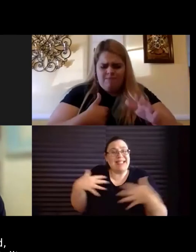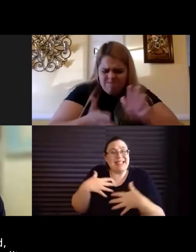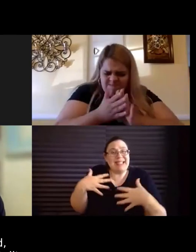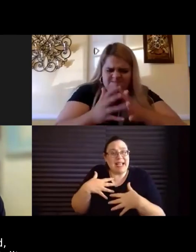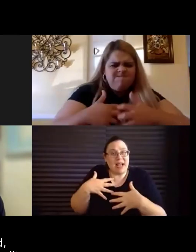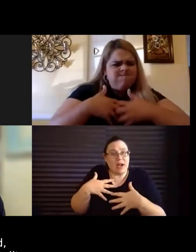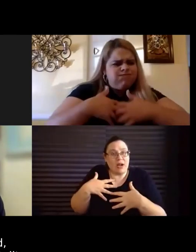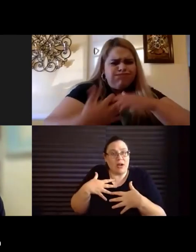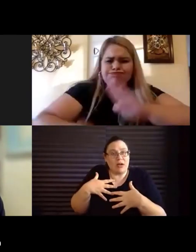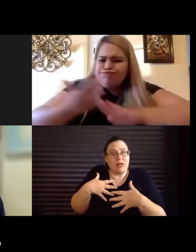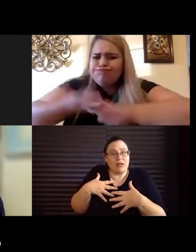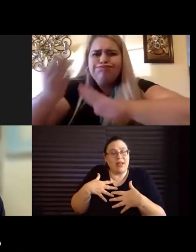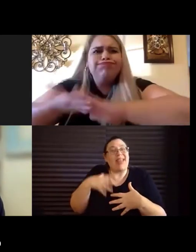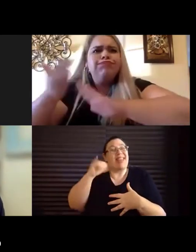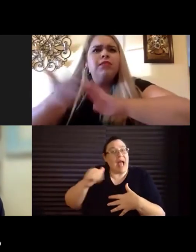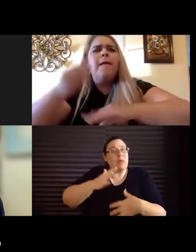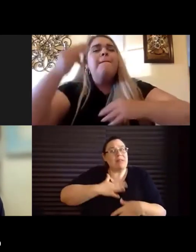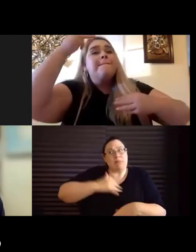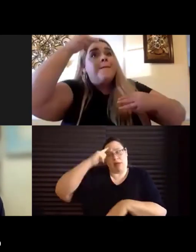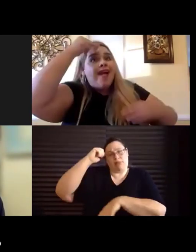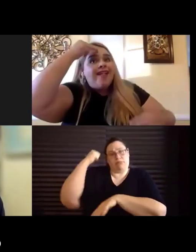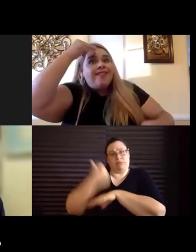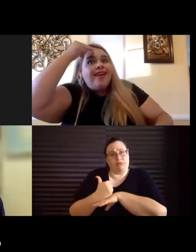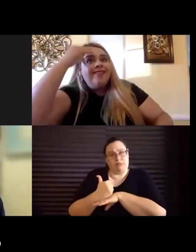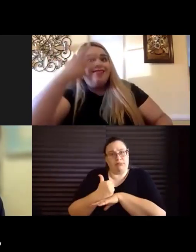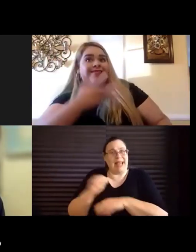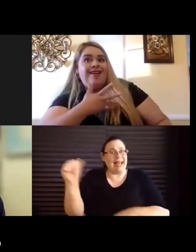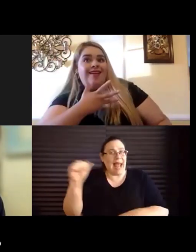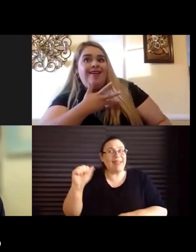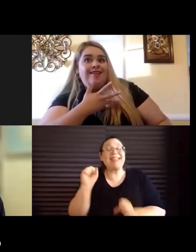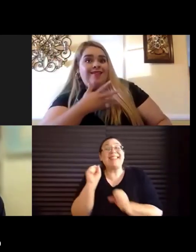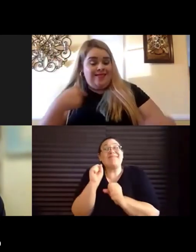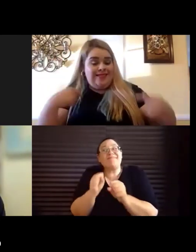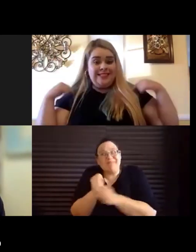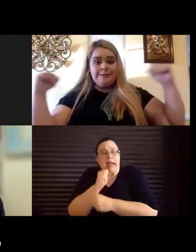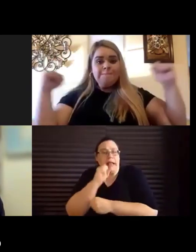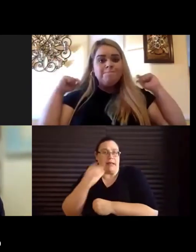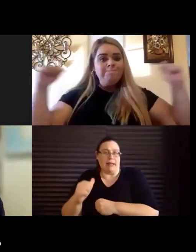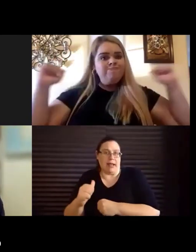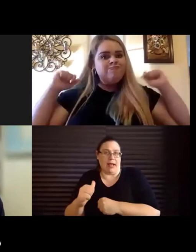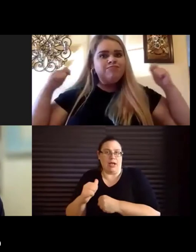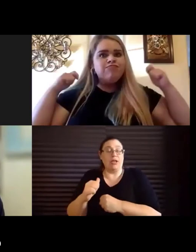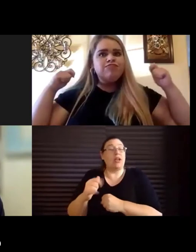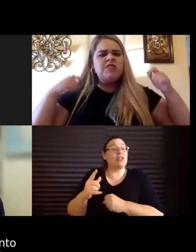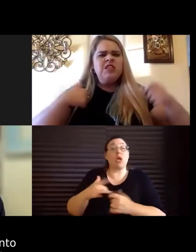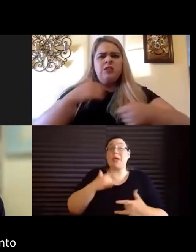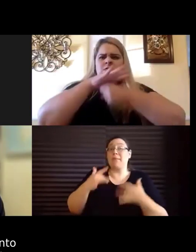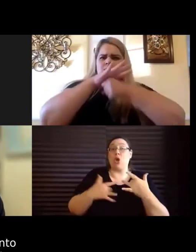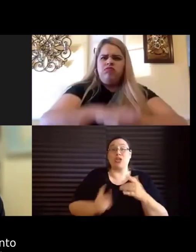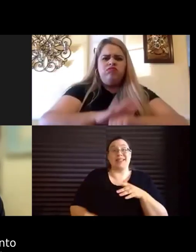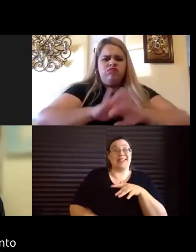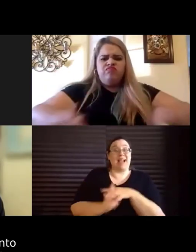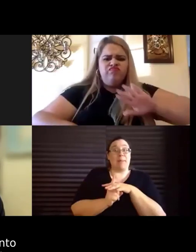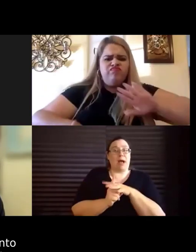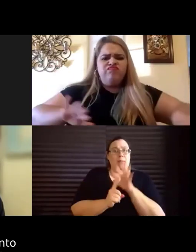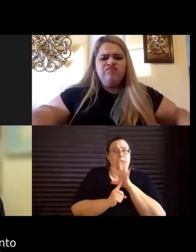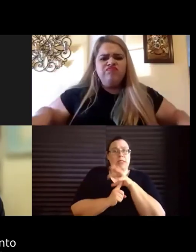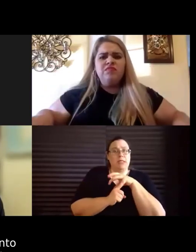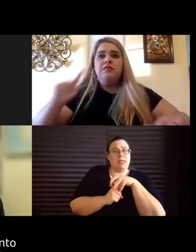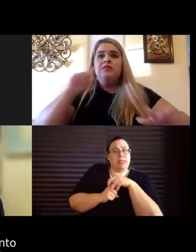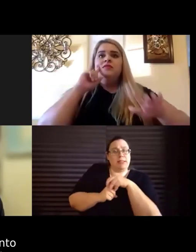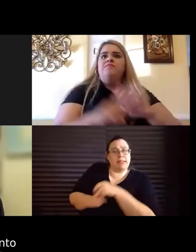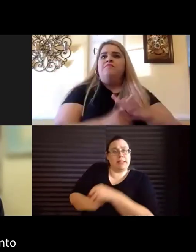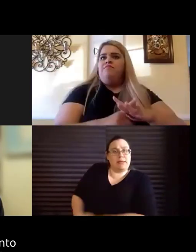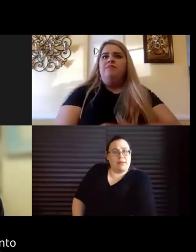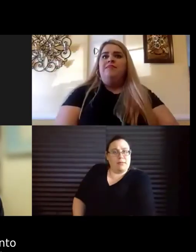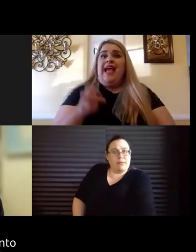a mentality I had and athletes create to push down those emotions. So you can imagine if we're used to